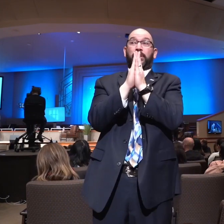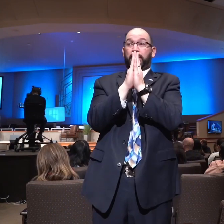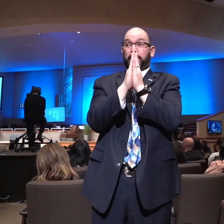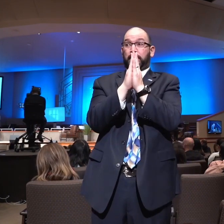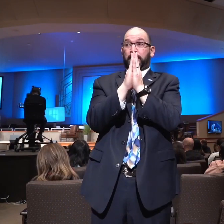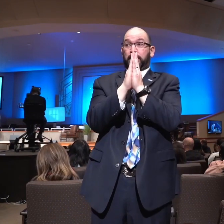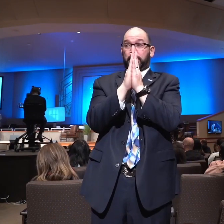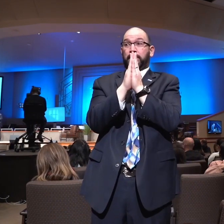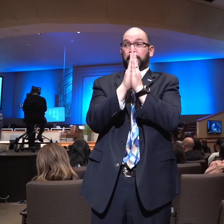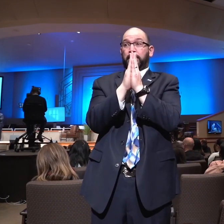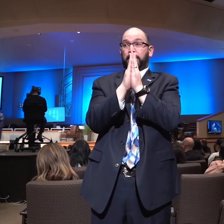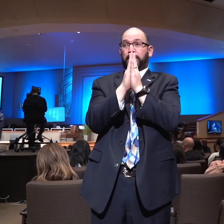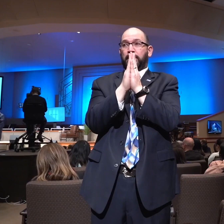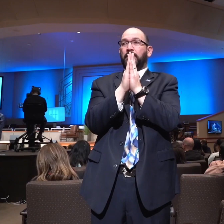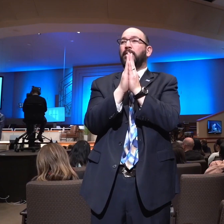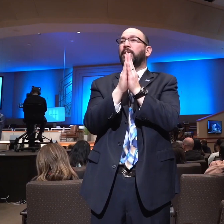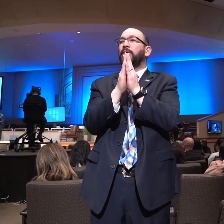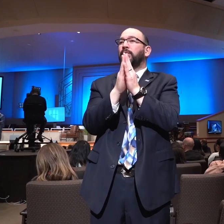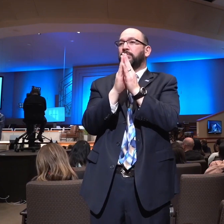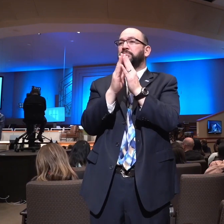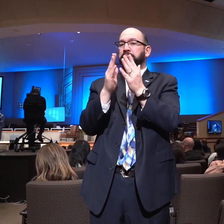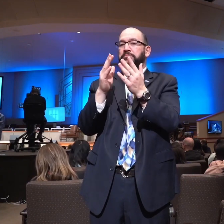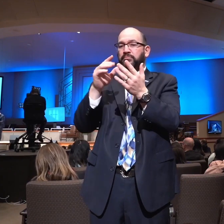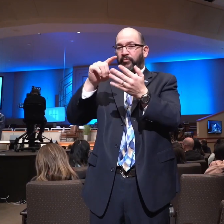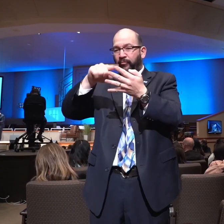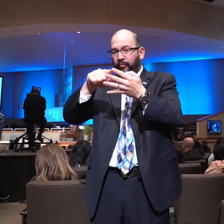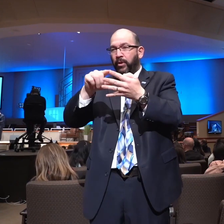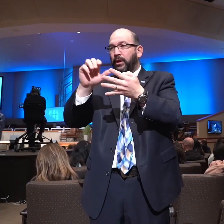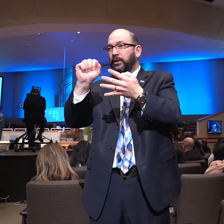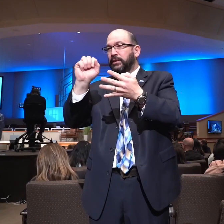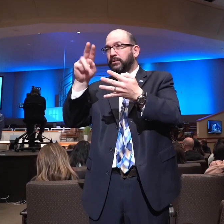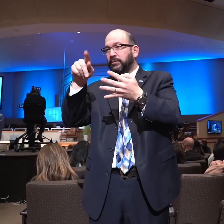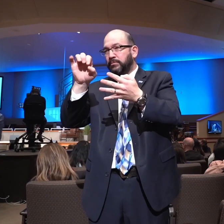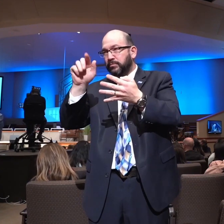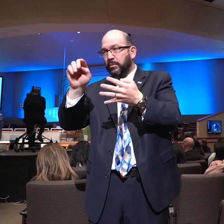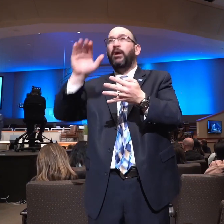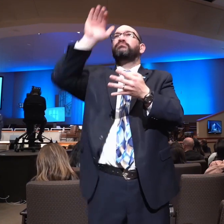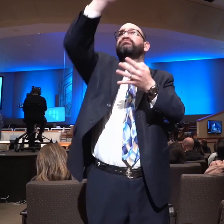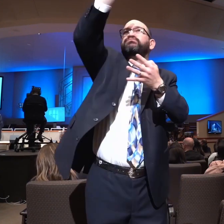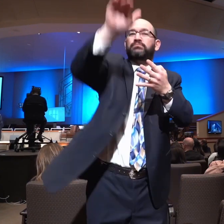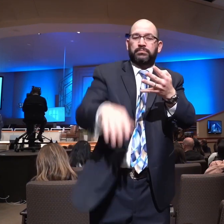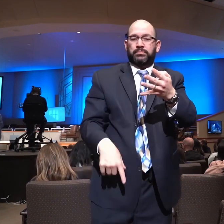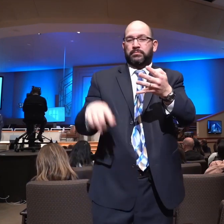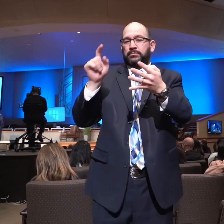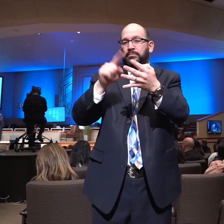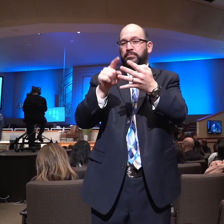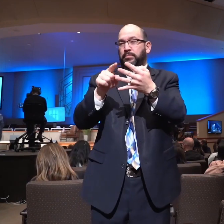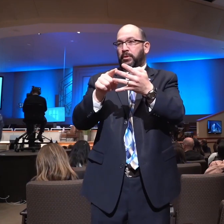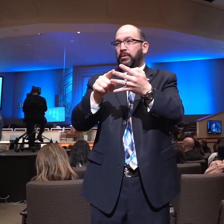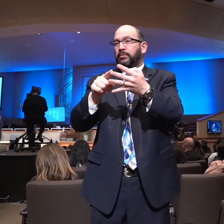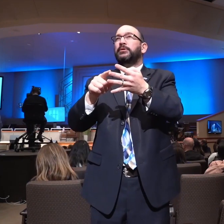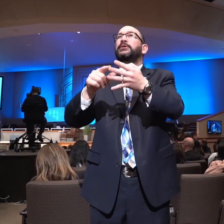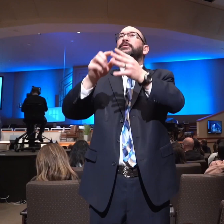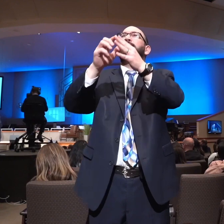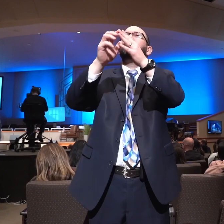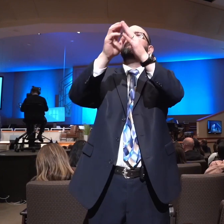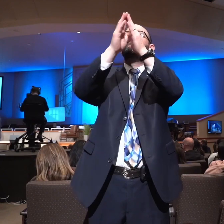Prayer is supplication or asking. Prayer is worshiping. Prayer is interceding. And